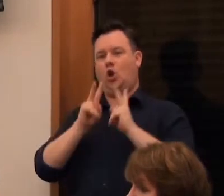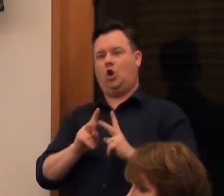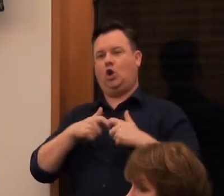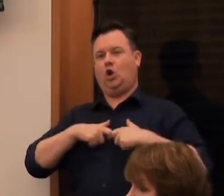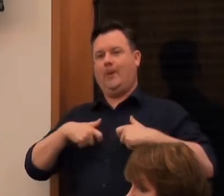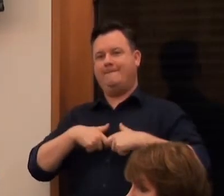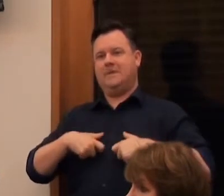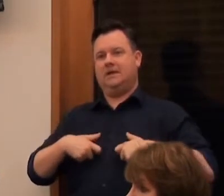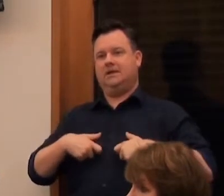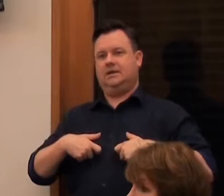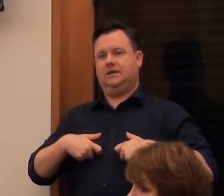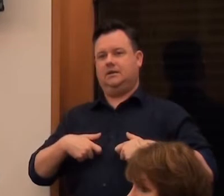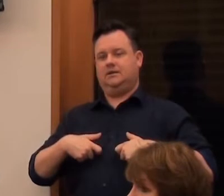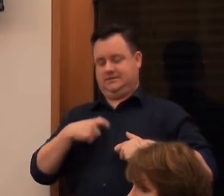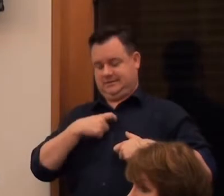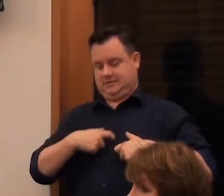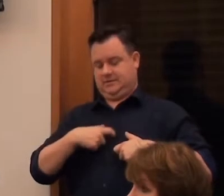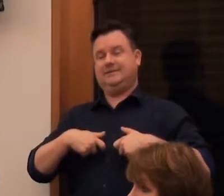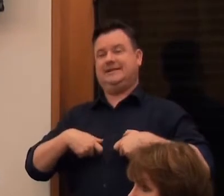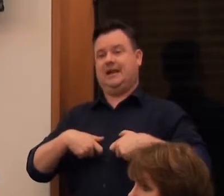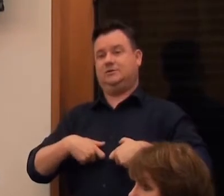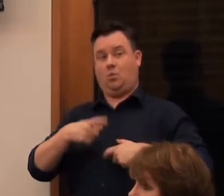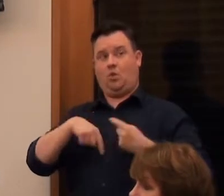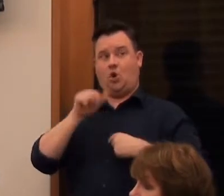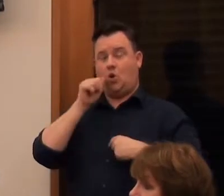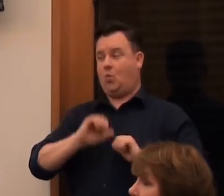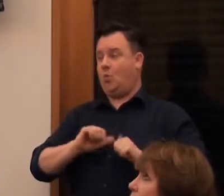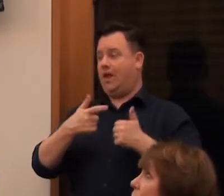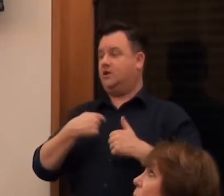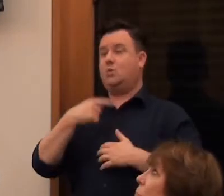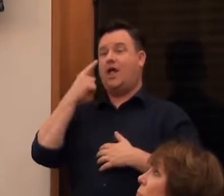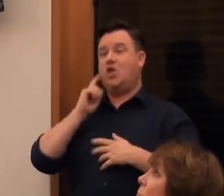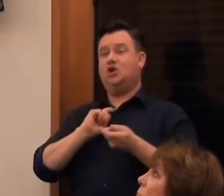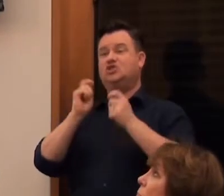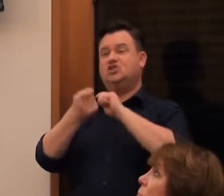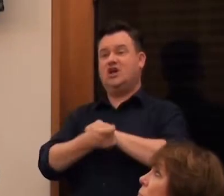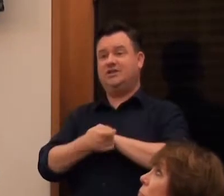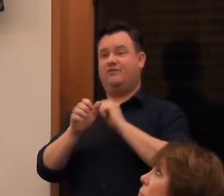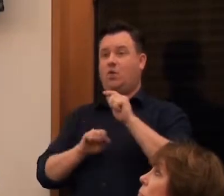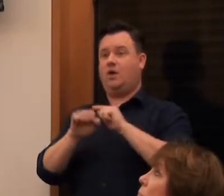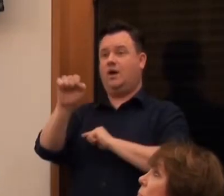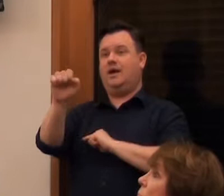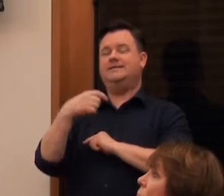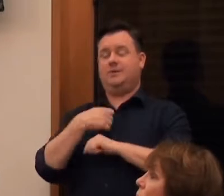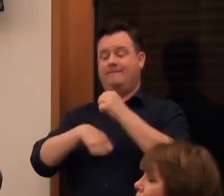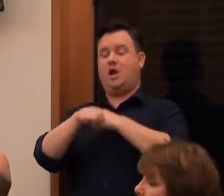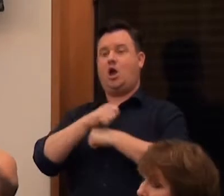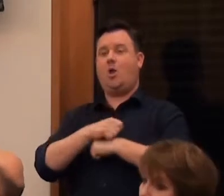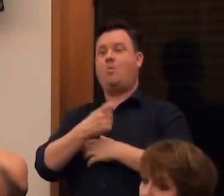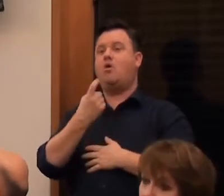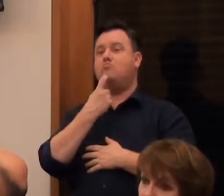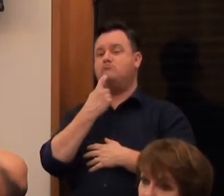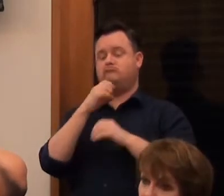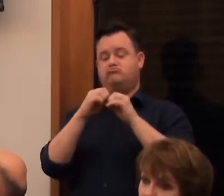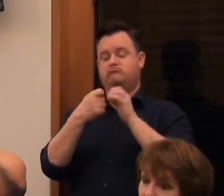the human skeleton. Which is something we know very well. So I I'd make a kind of heroic version of it. So I cast it in bronze. Which